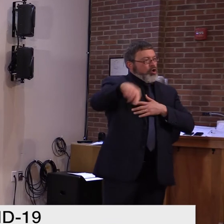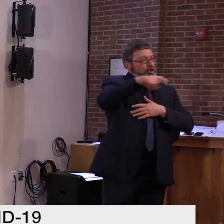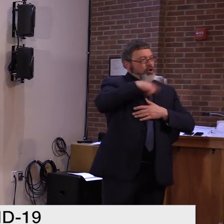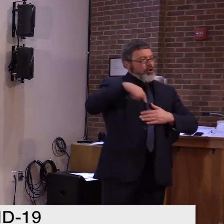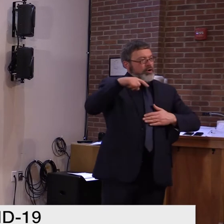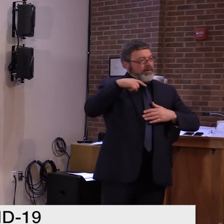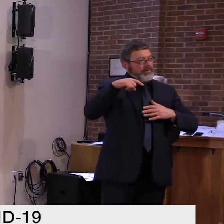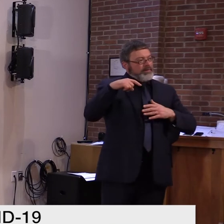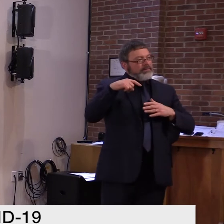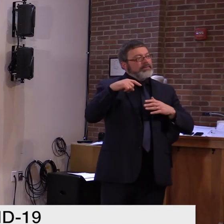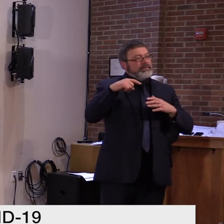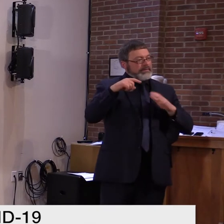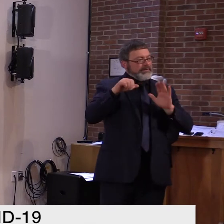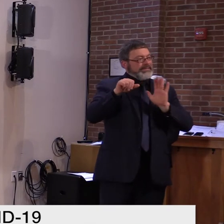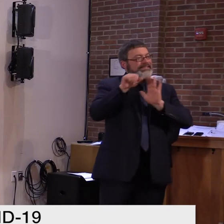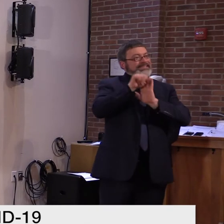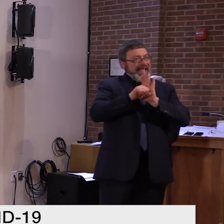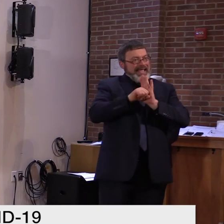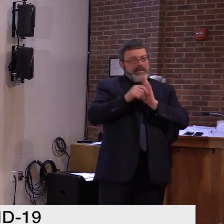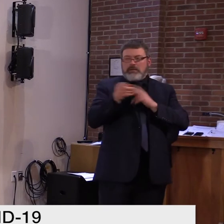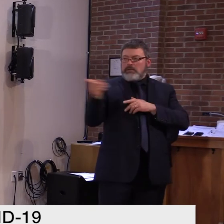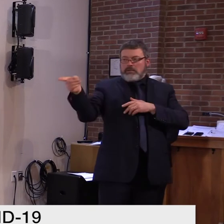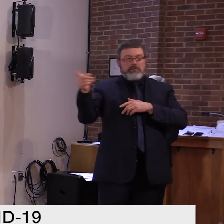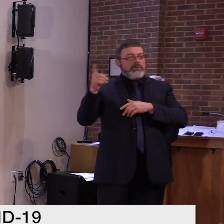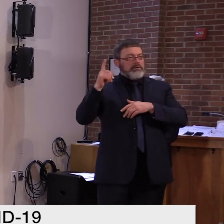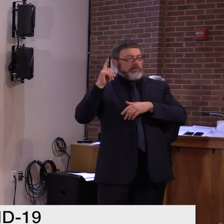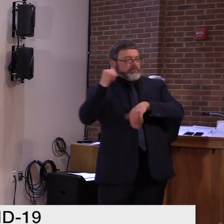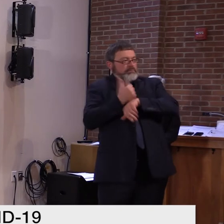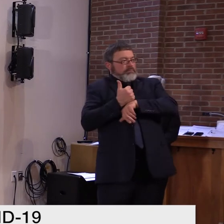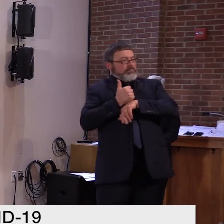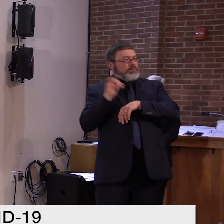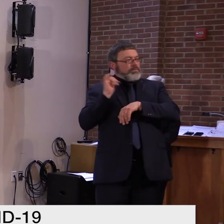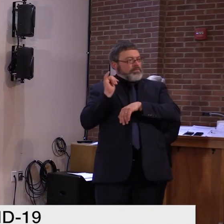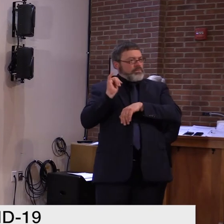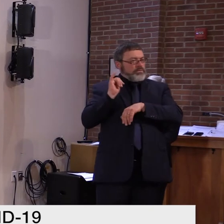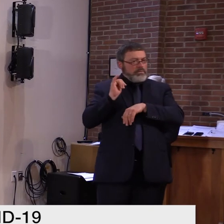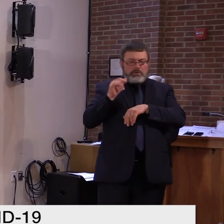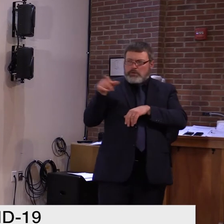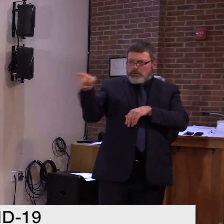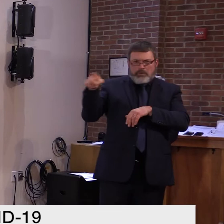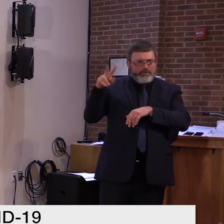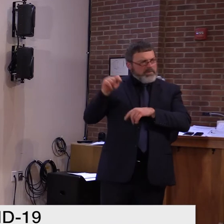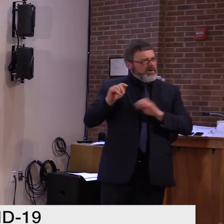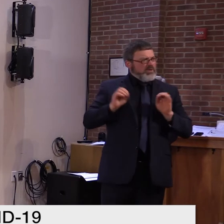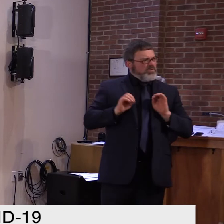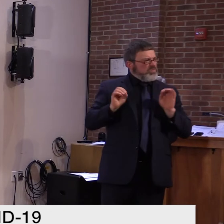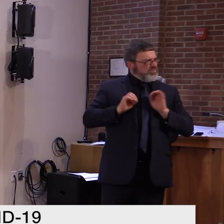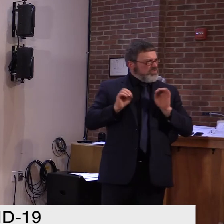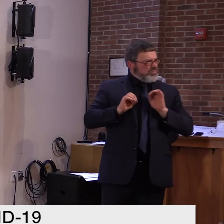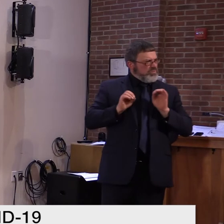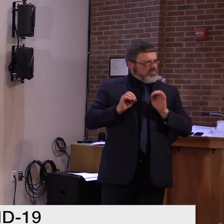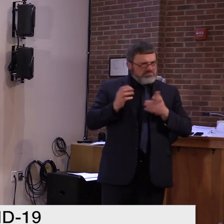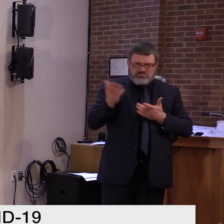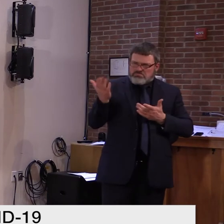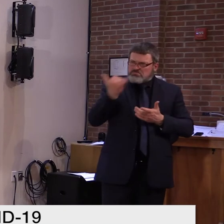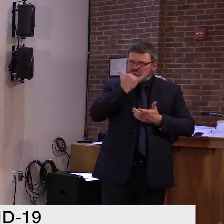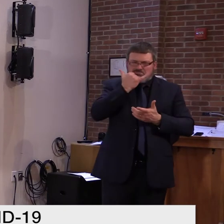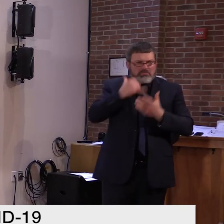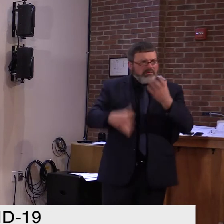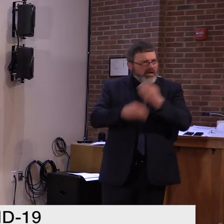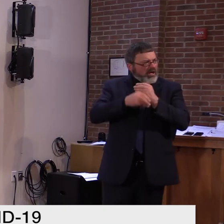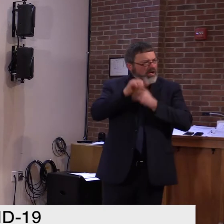there a reason for that or is it something that you're contemplating? Yeah. I think we went over this on